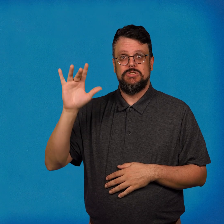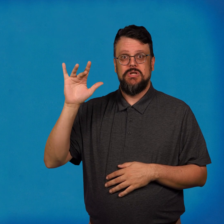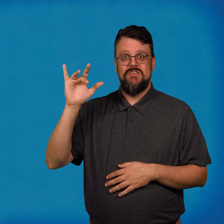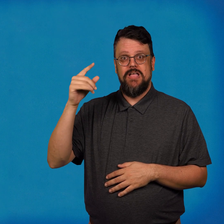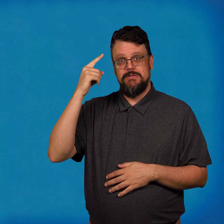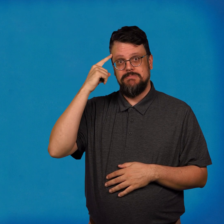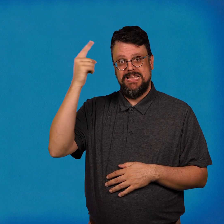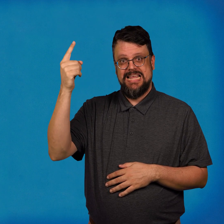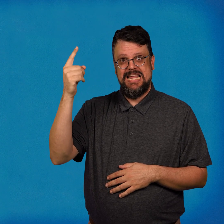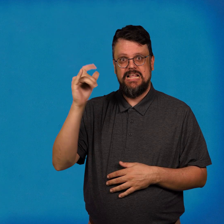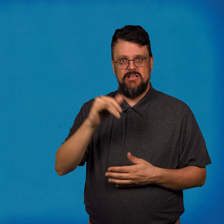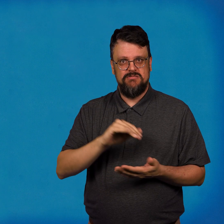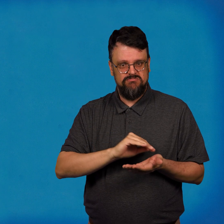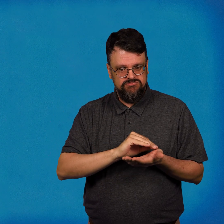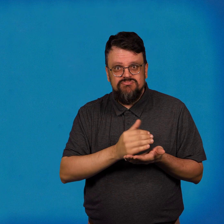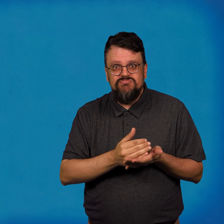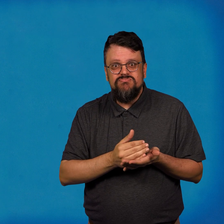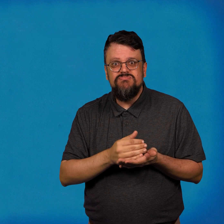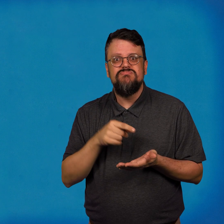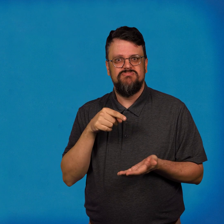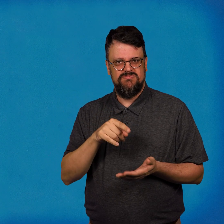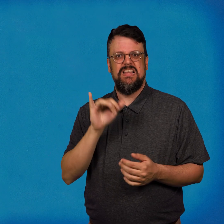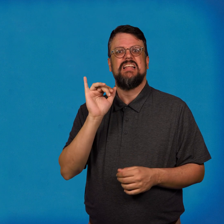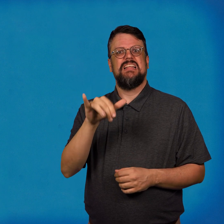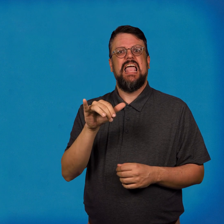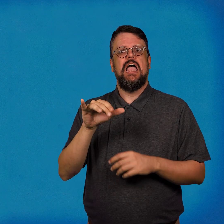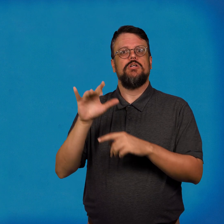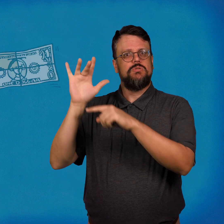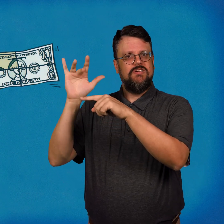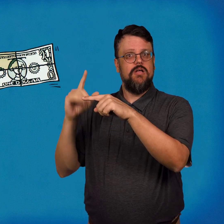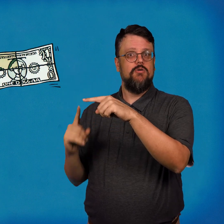25 pennies are 25 one hundredths of a dollar.